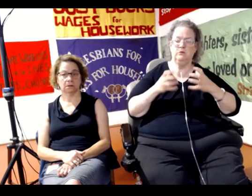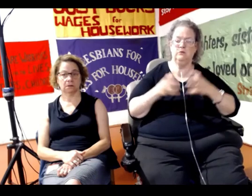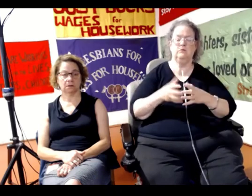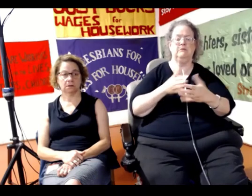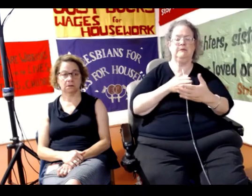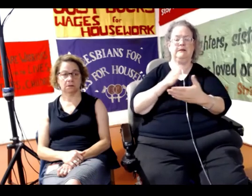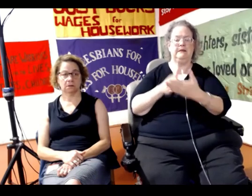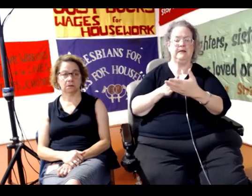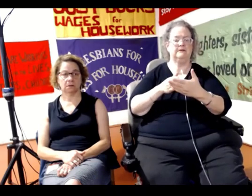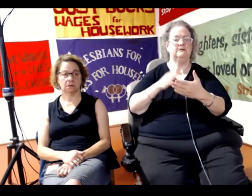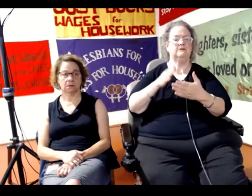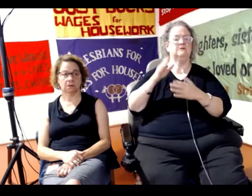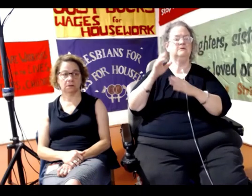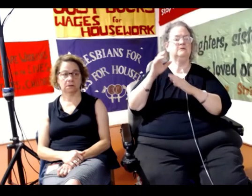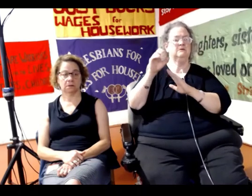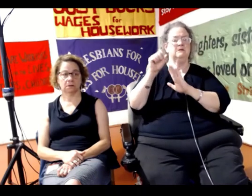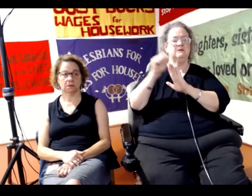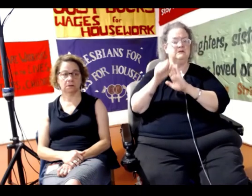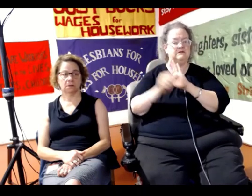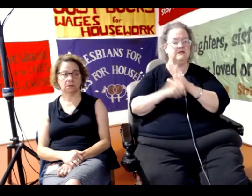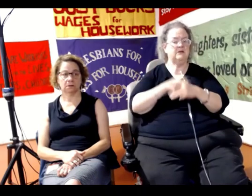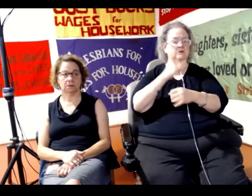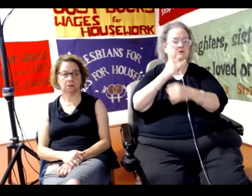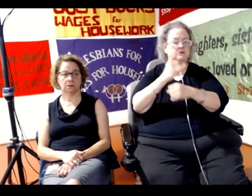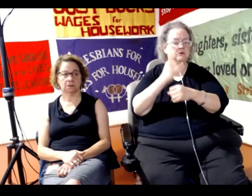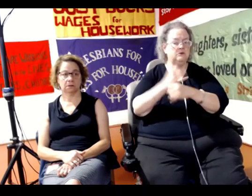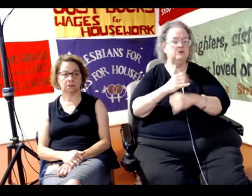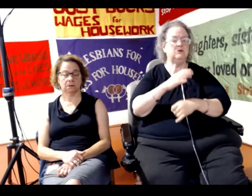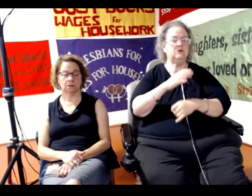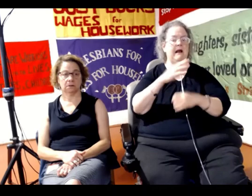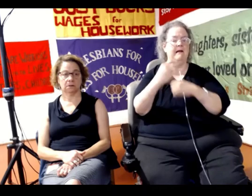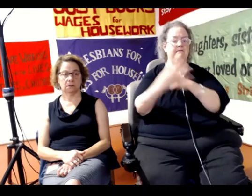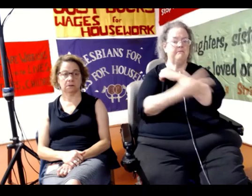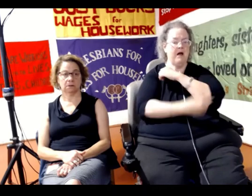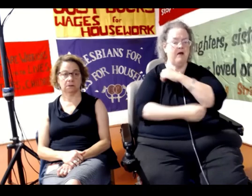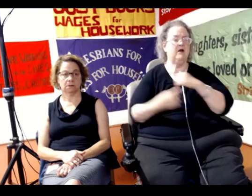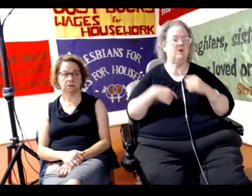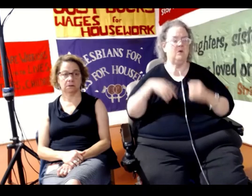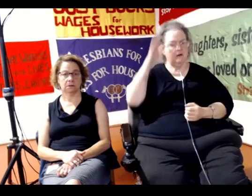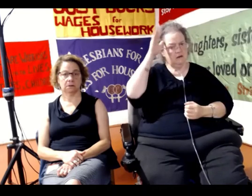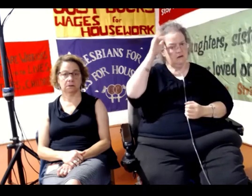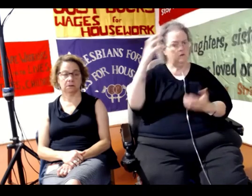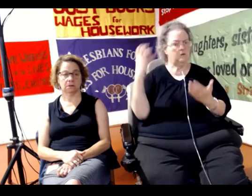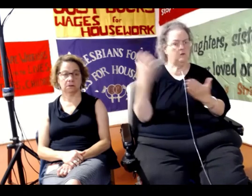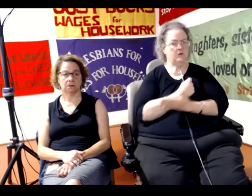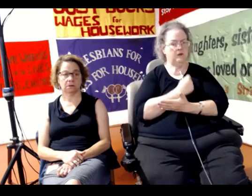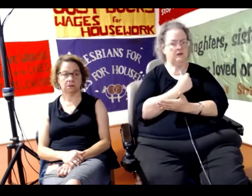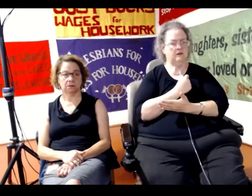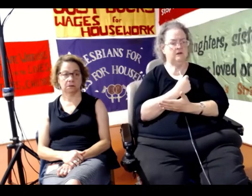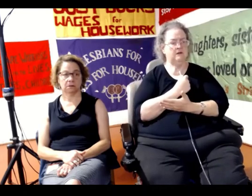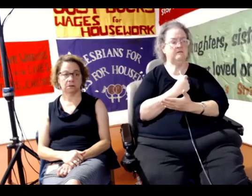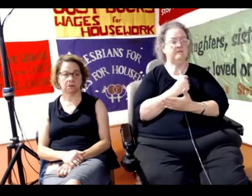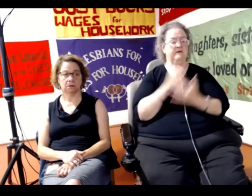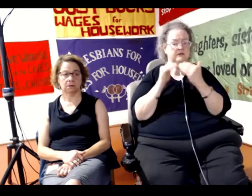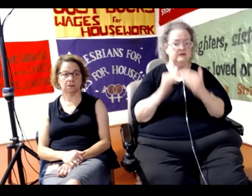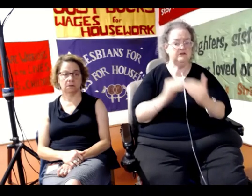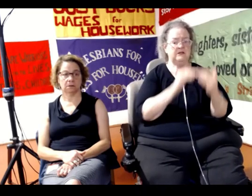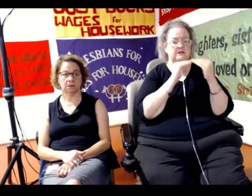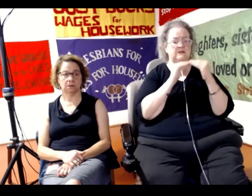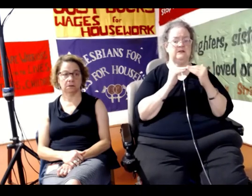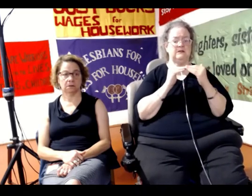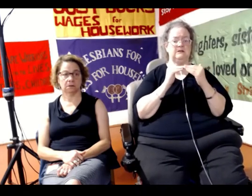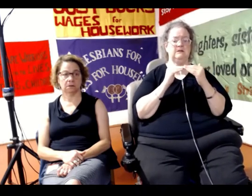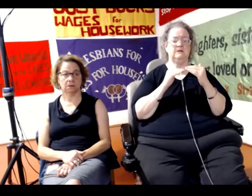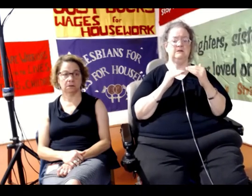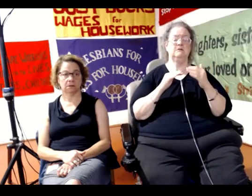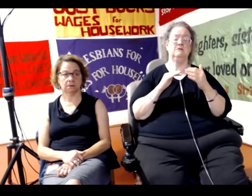and of poverty. And we're determined to win justice, compensation, and